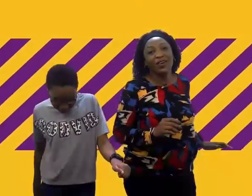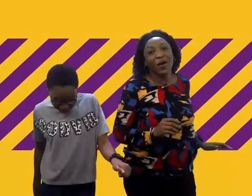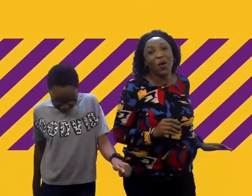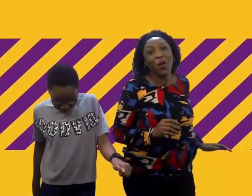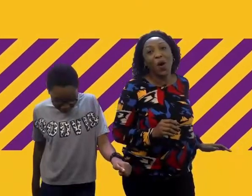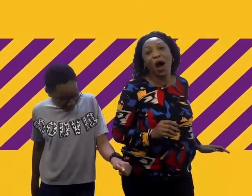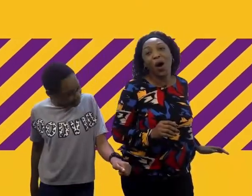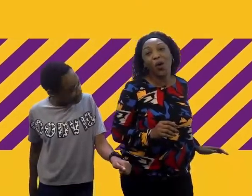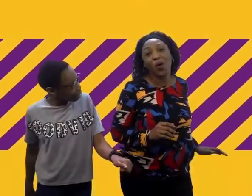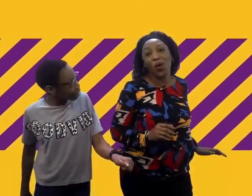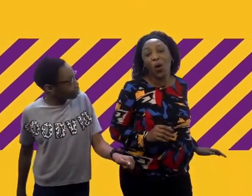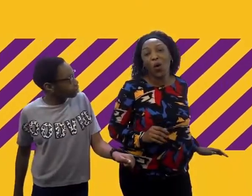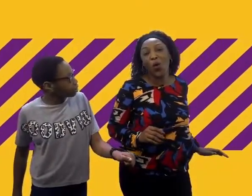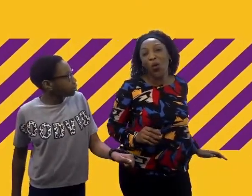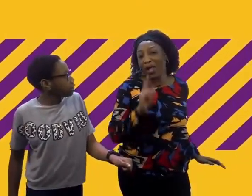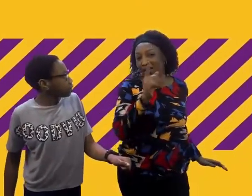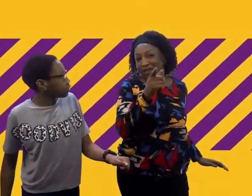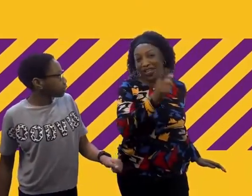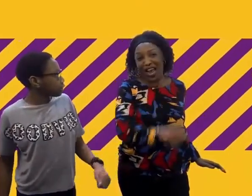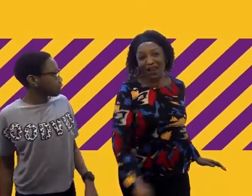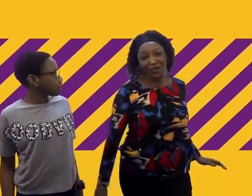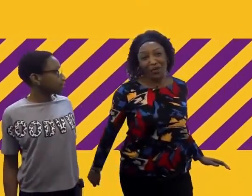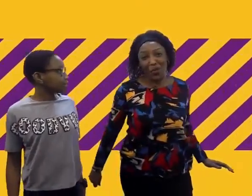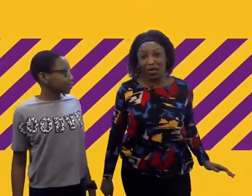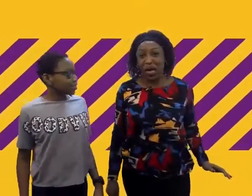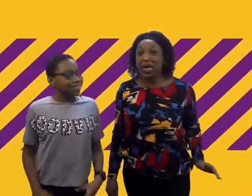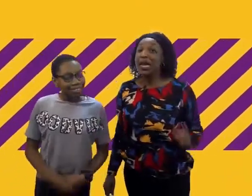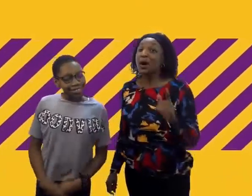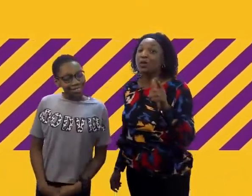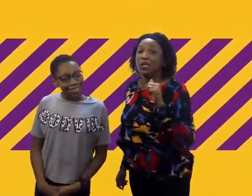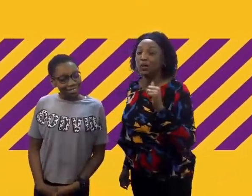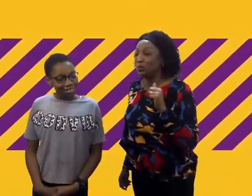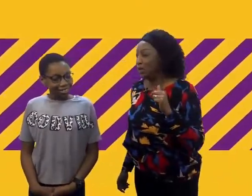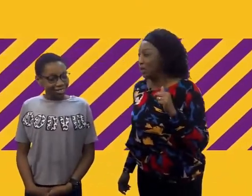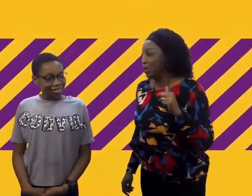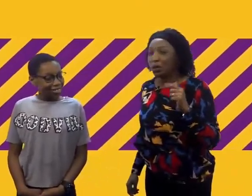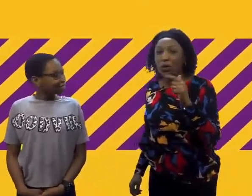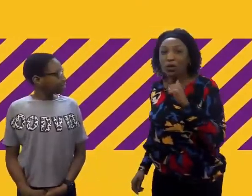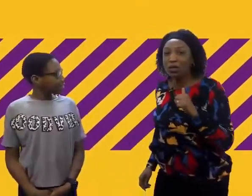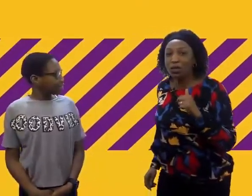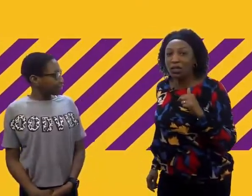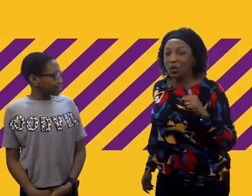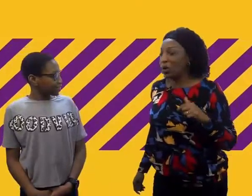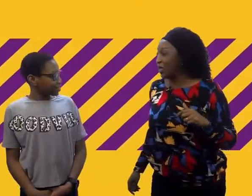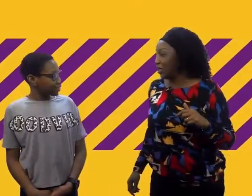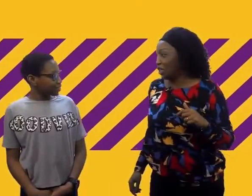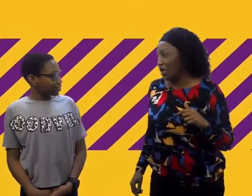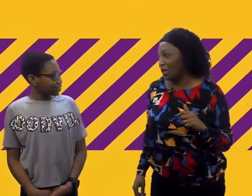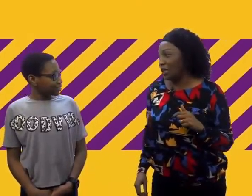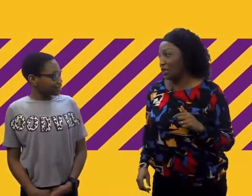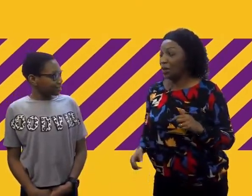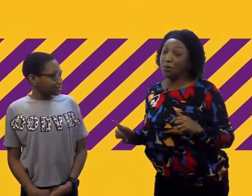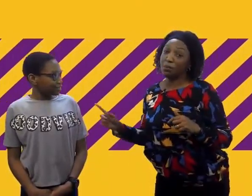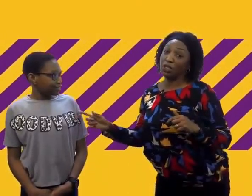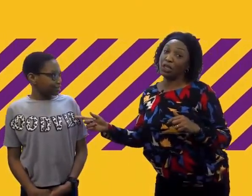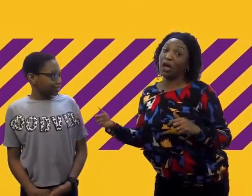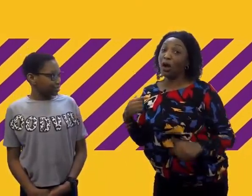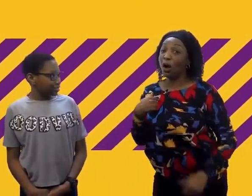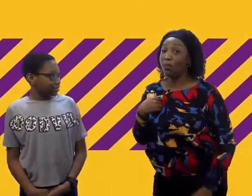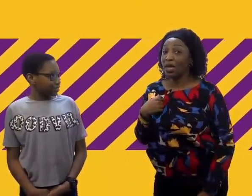Wow! Well done everyone! Now tell me, who do you think won this challenge? Michelle or me?